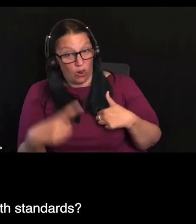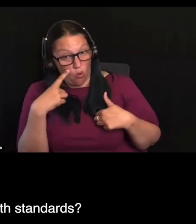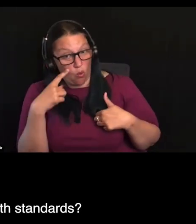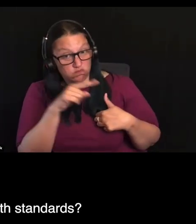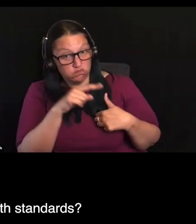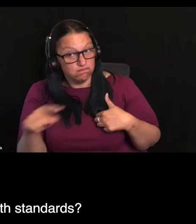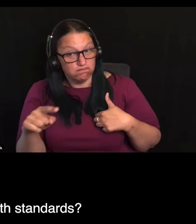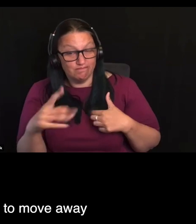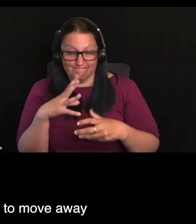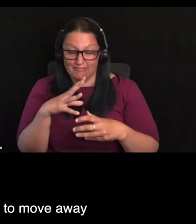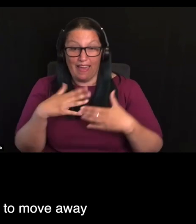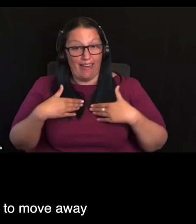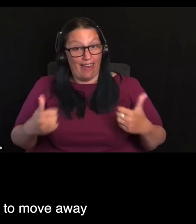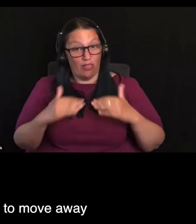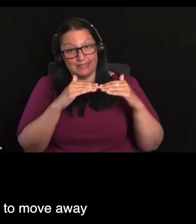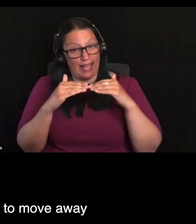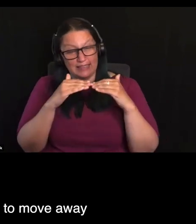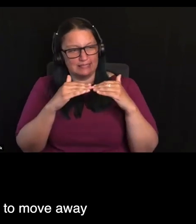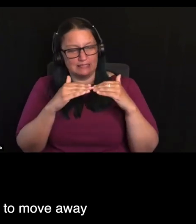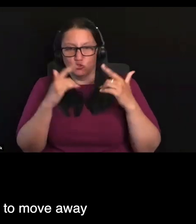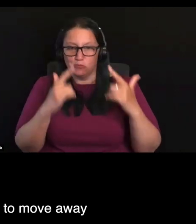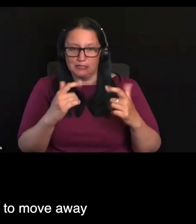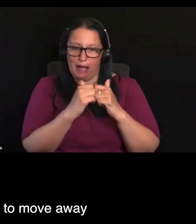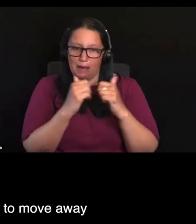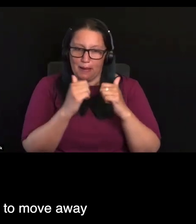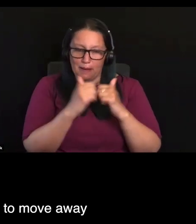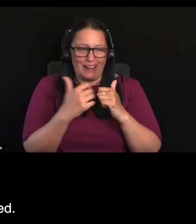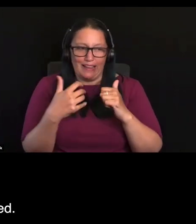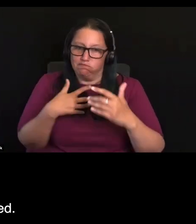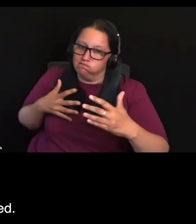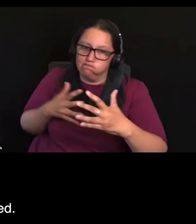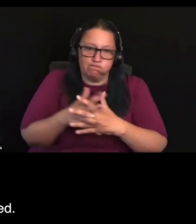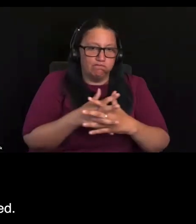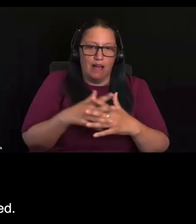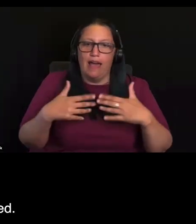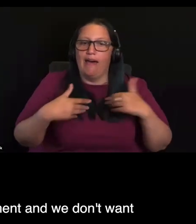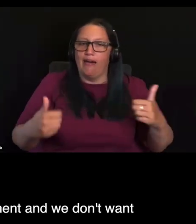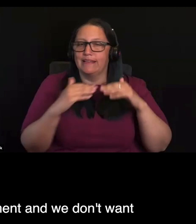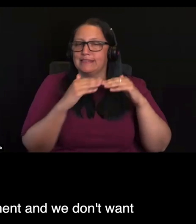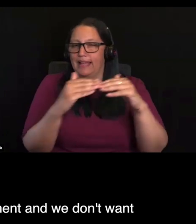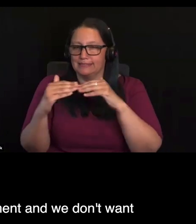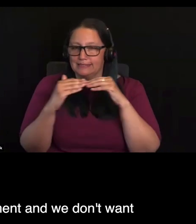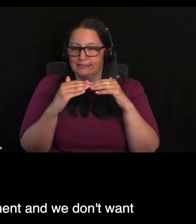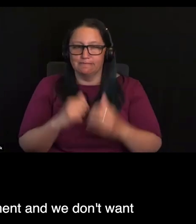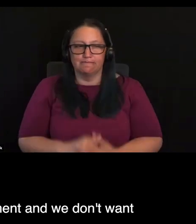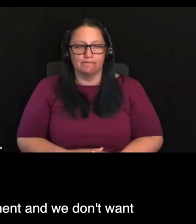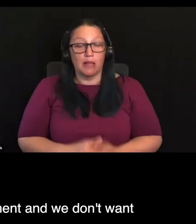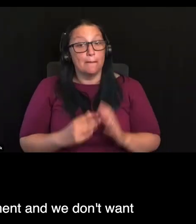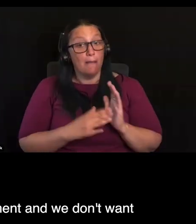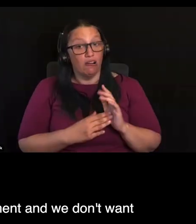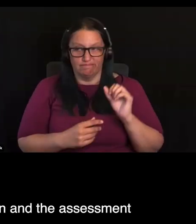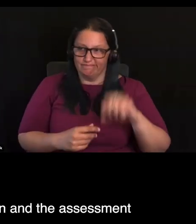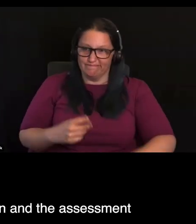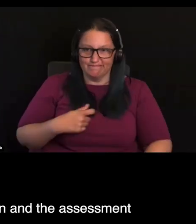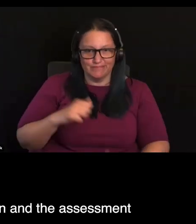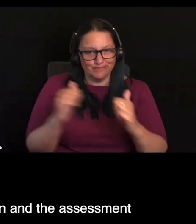of the health standards. Yeah, I believe that we do need to move away from the paper-based, not that we don't want people to document and we